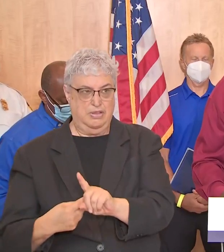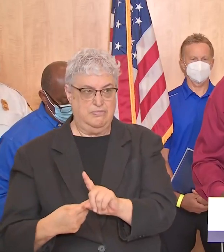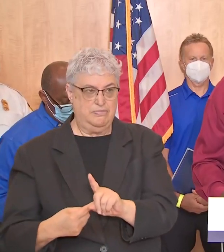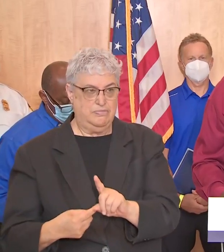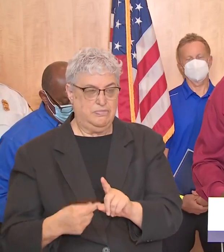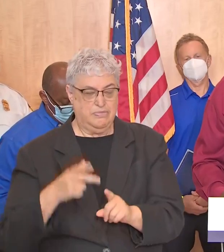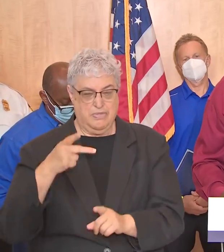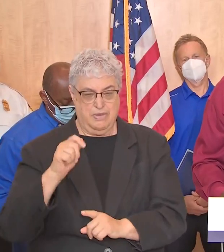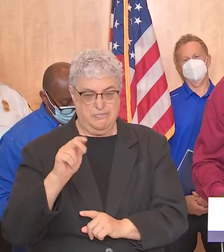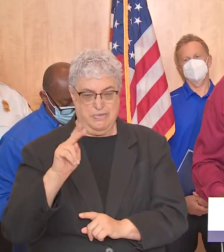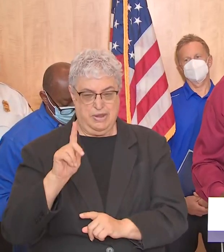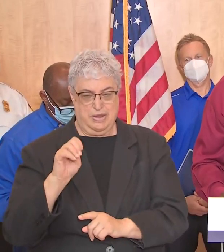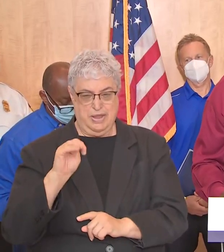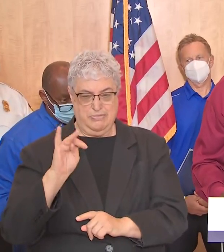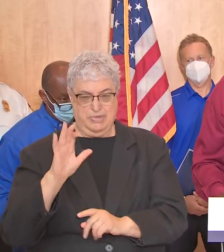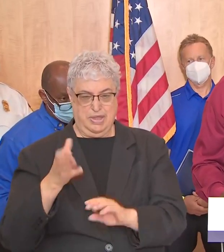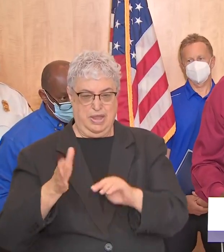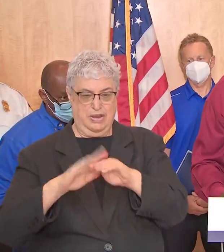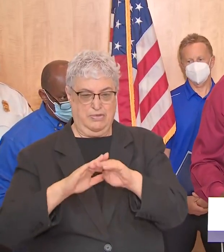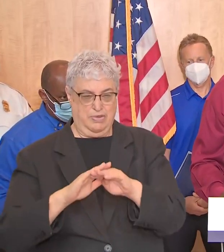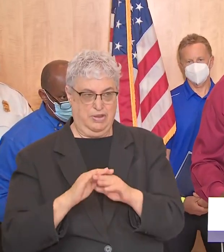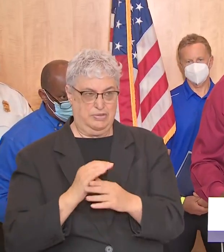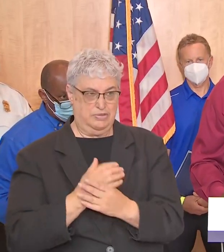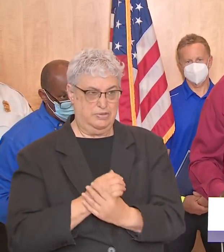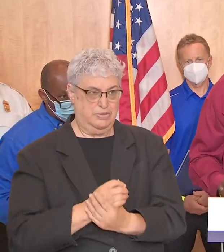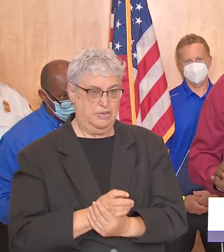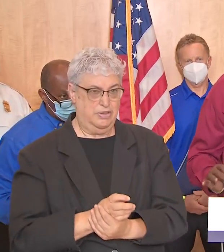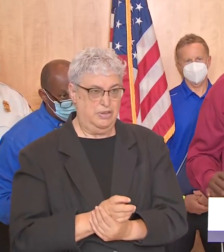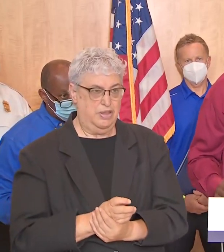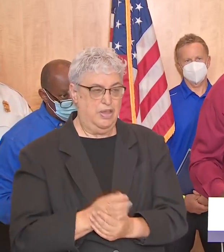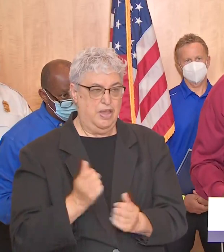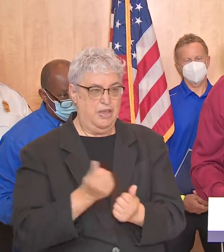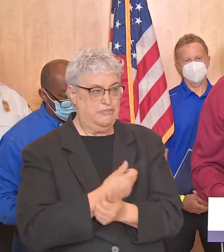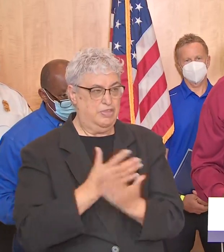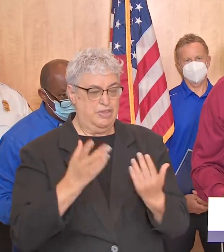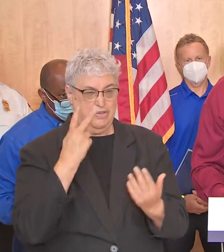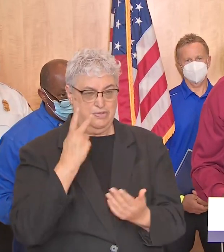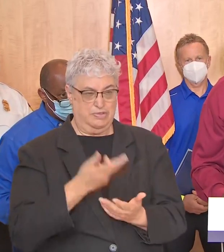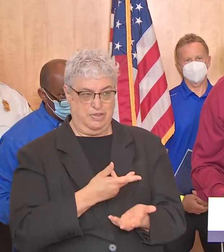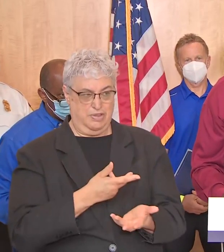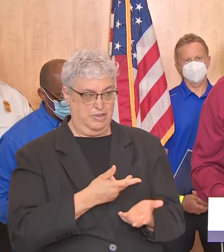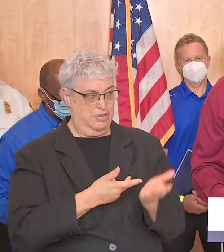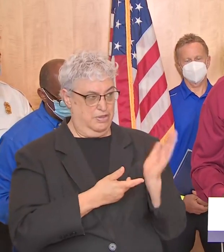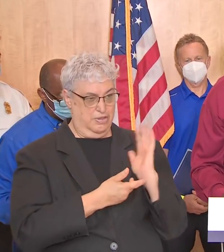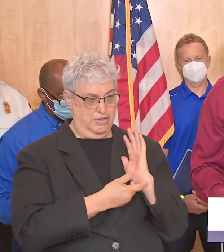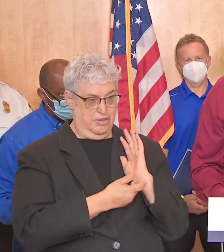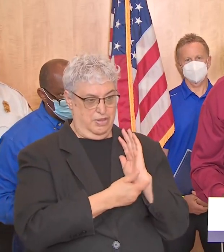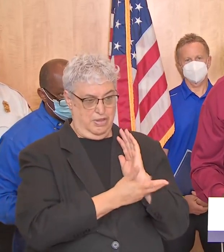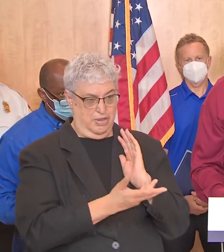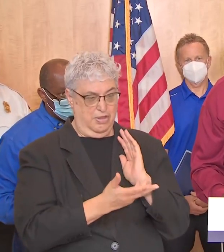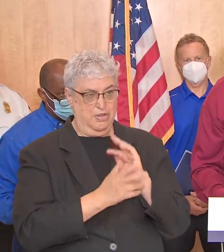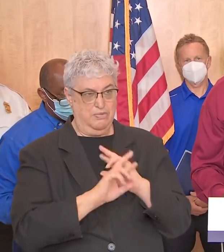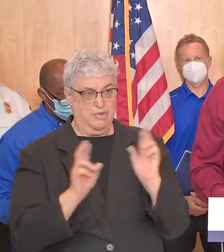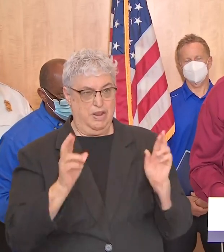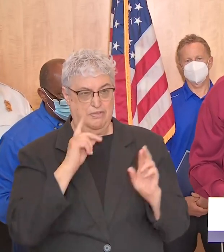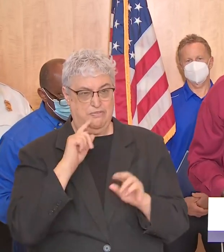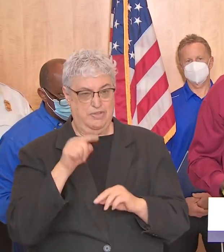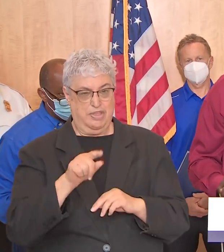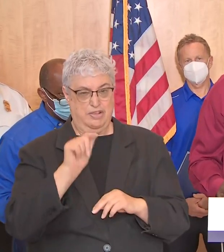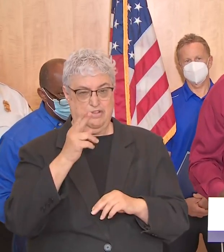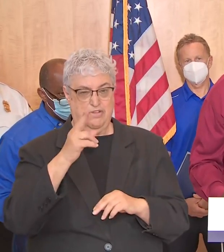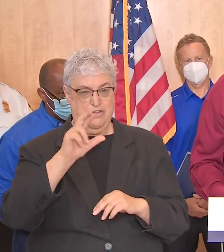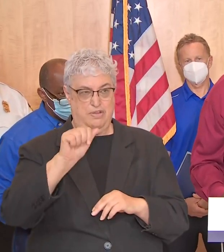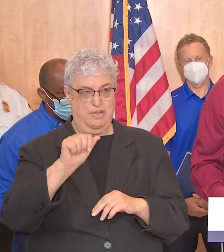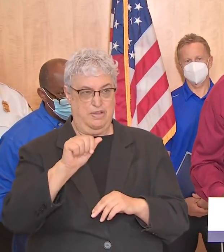pandemic increase in waste and everything that you see before you uh in preparation for this storm